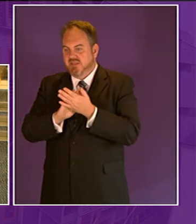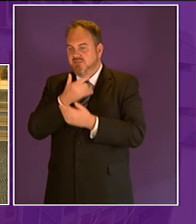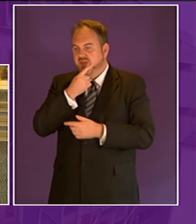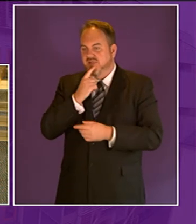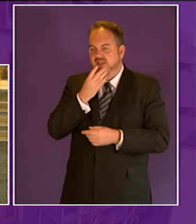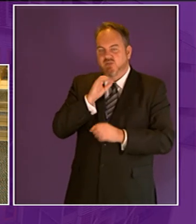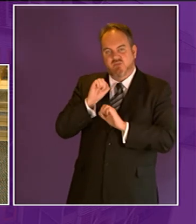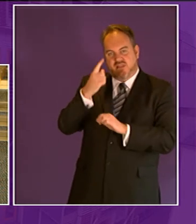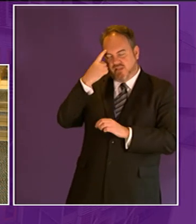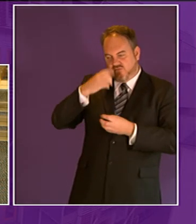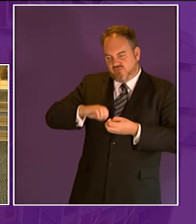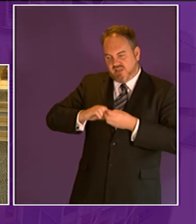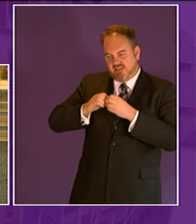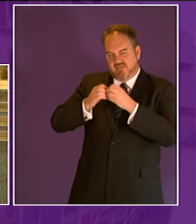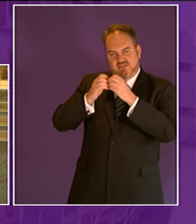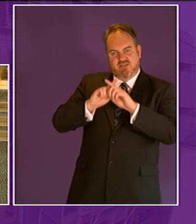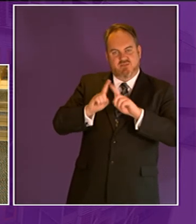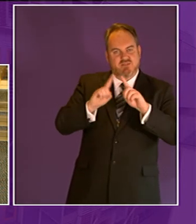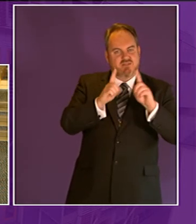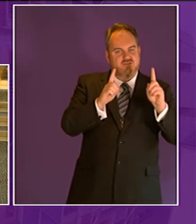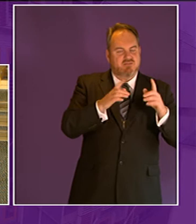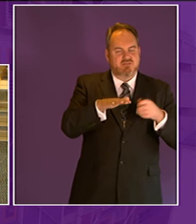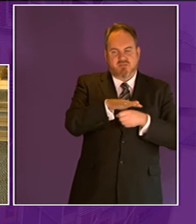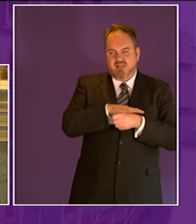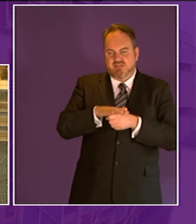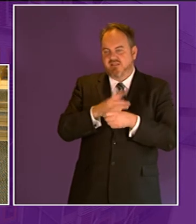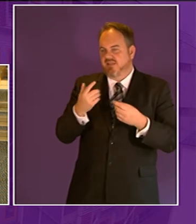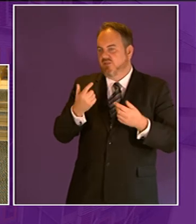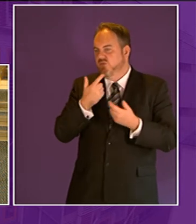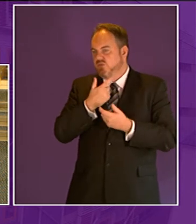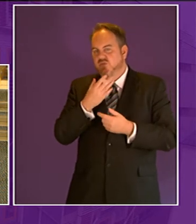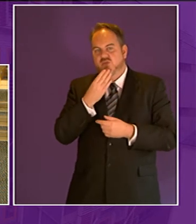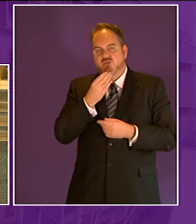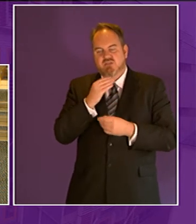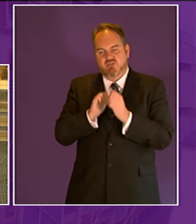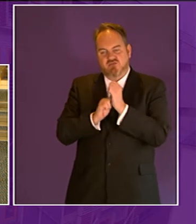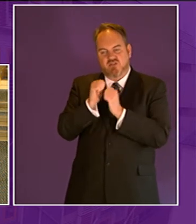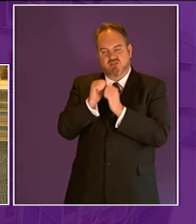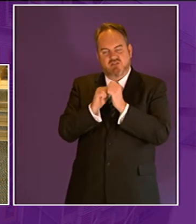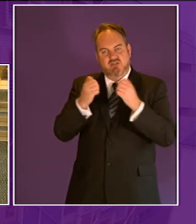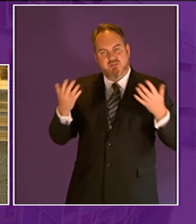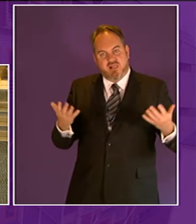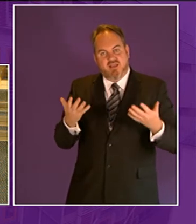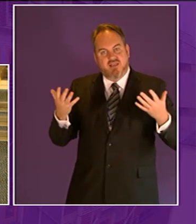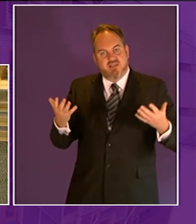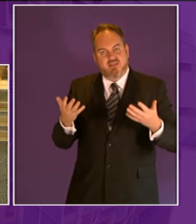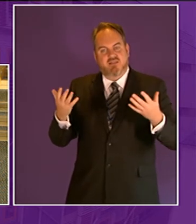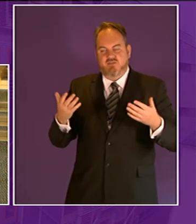lessons in a variety of settings using purposeful play and other activities so by learning in outdoor environments young people can benefit from